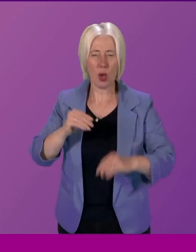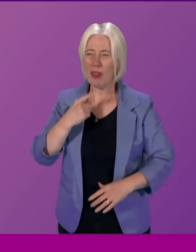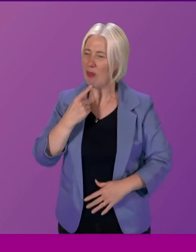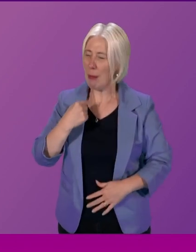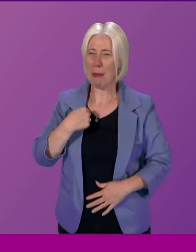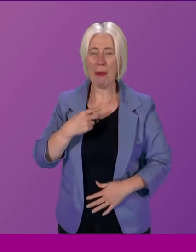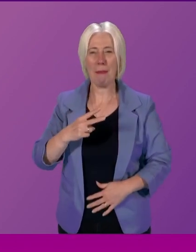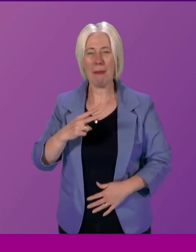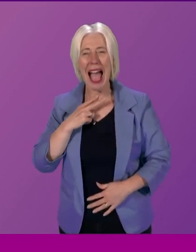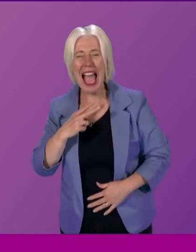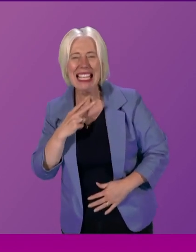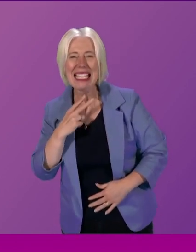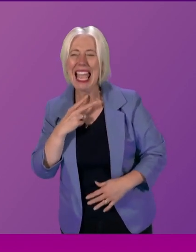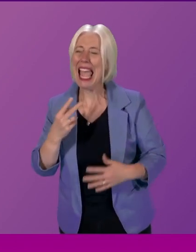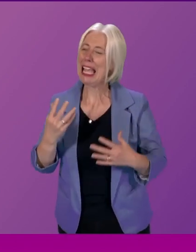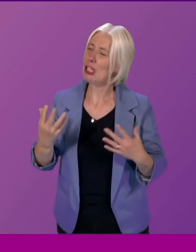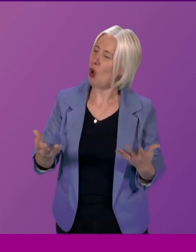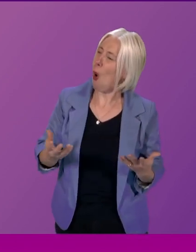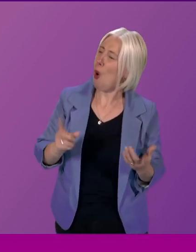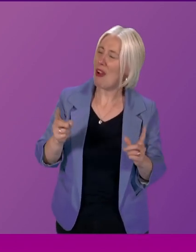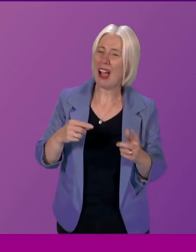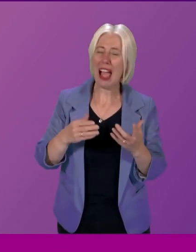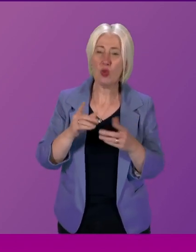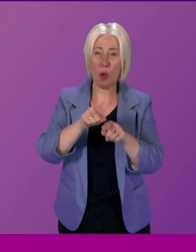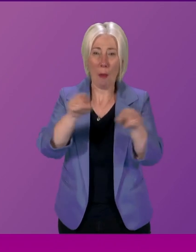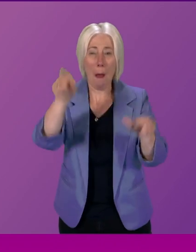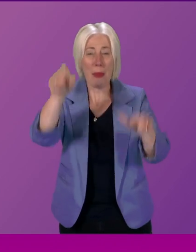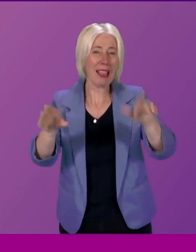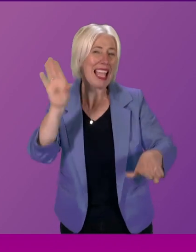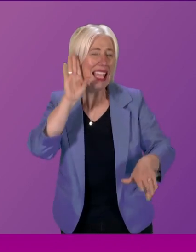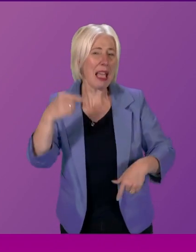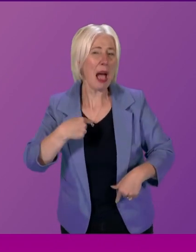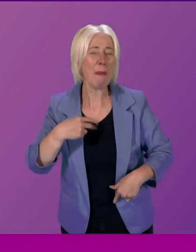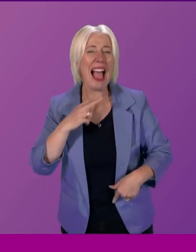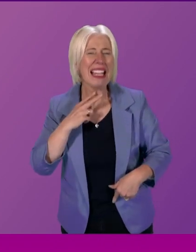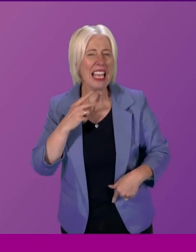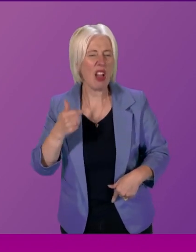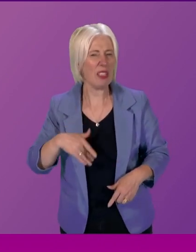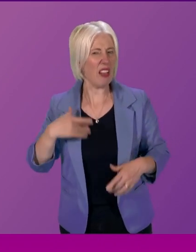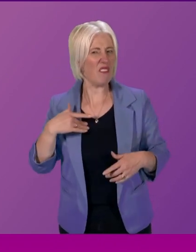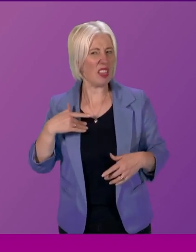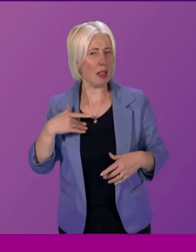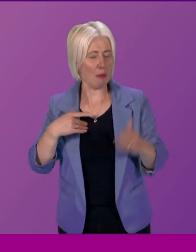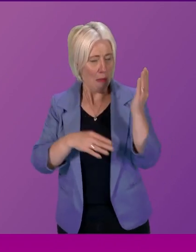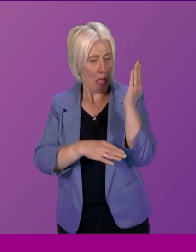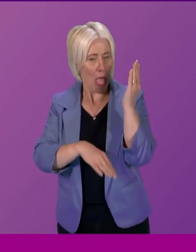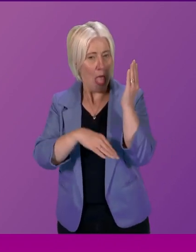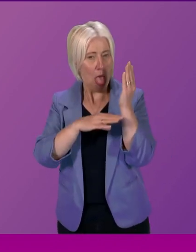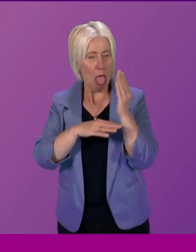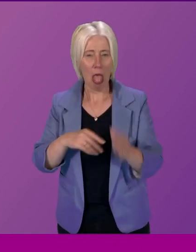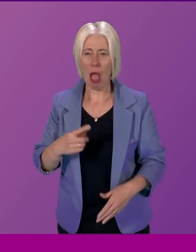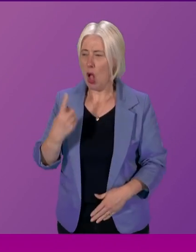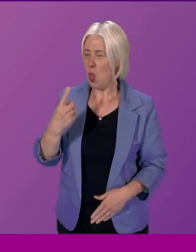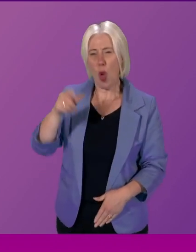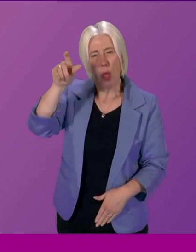accents sound to ordinary Scots and I remember just recently being reminded by Darren McGarvey of the great work